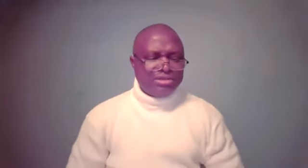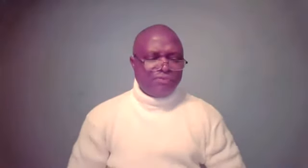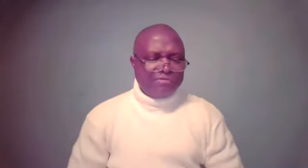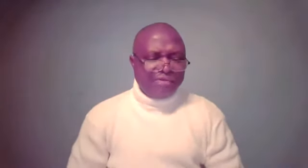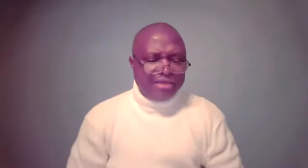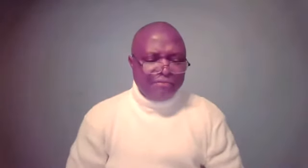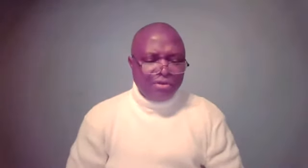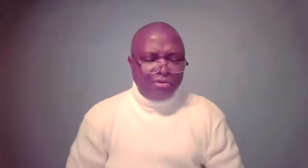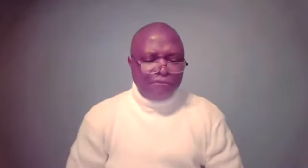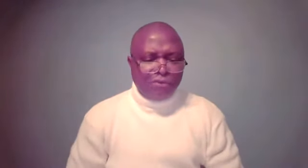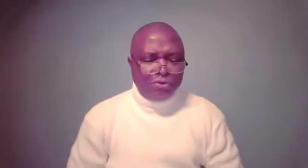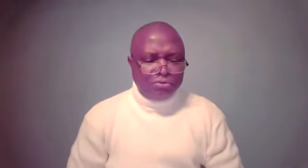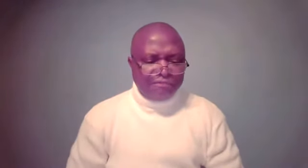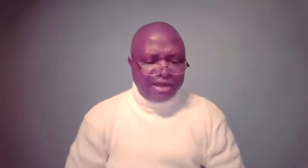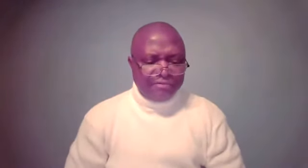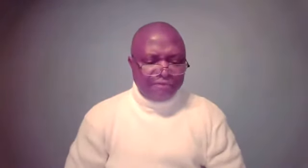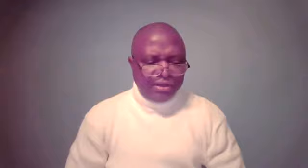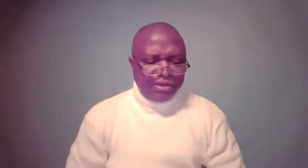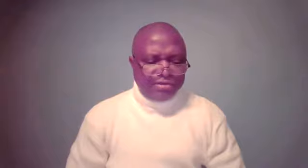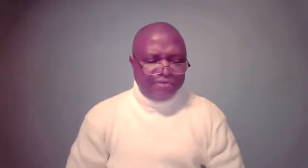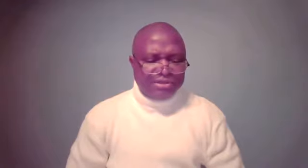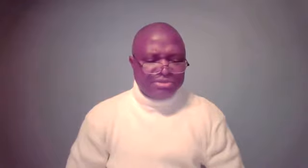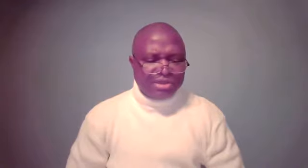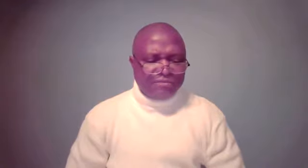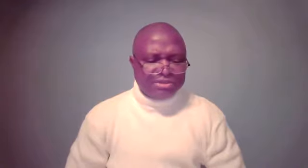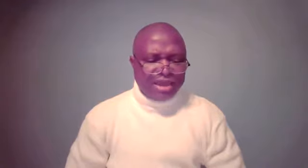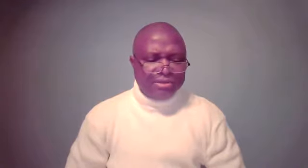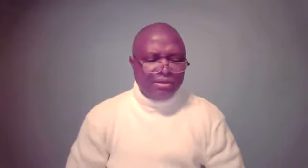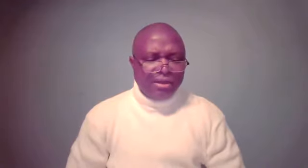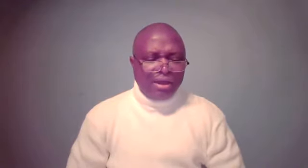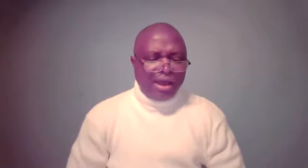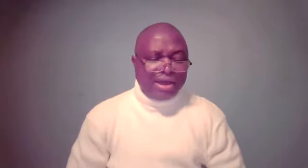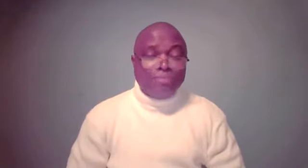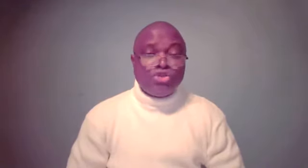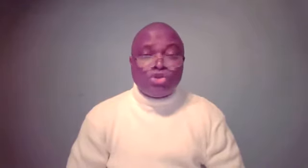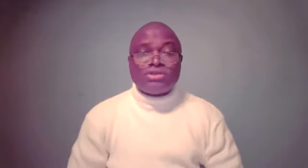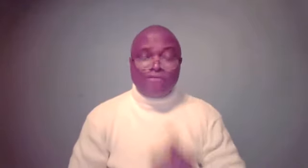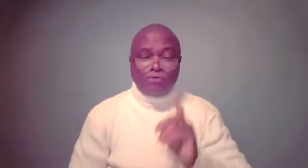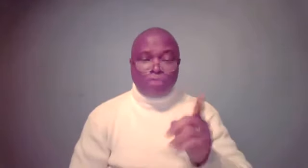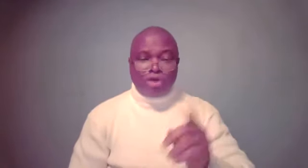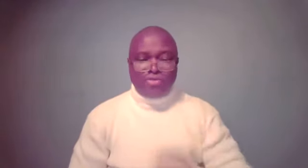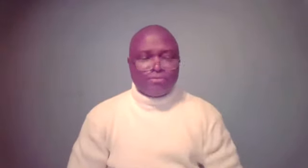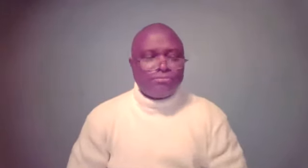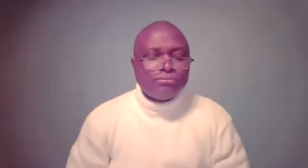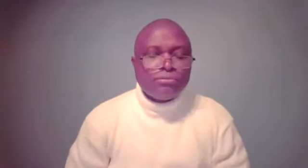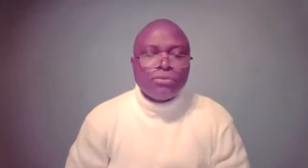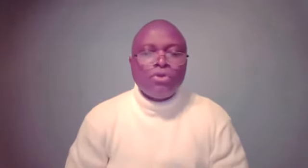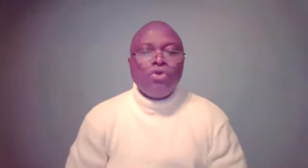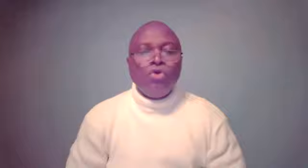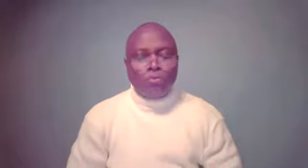45, 4 to 5. He revealed himself saying, I am Joseph, your brother, whom